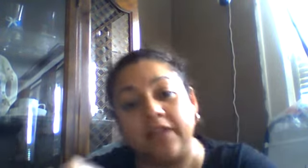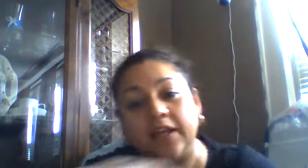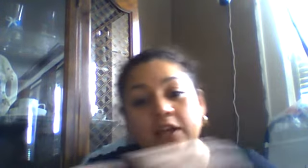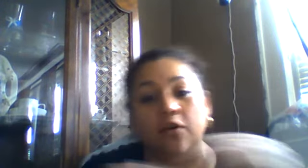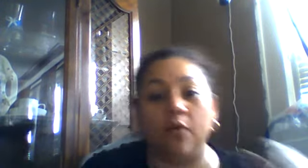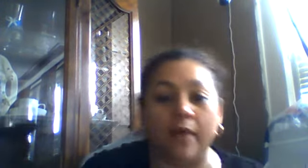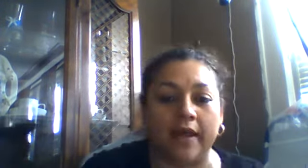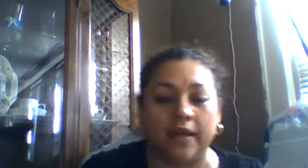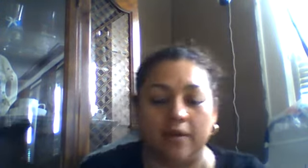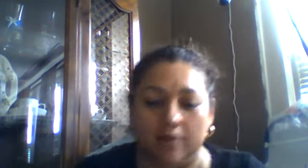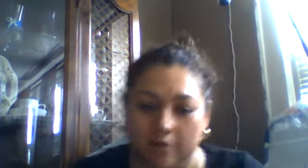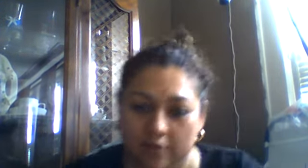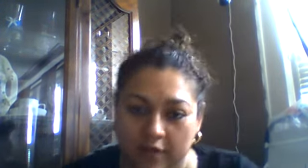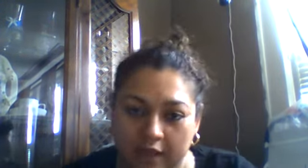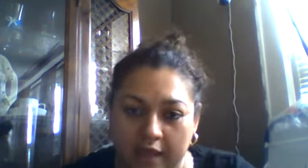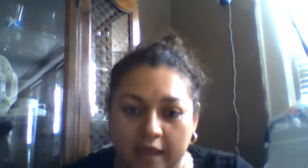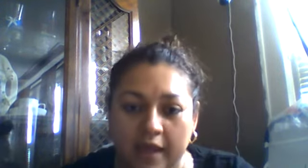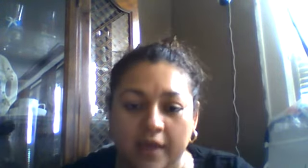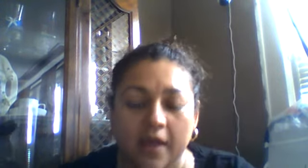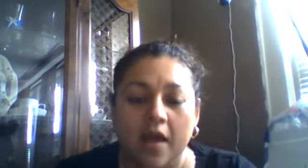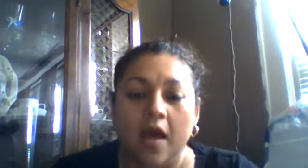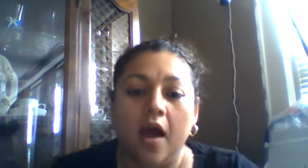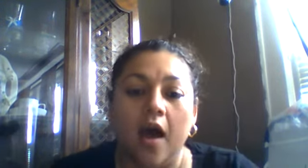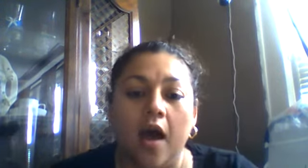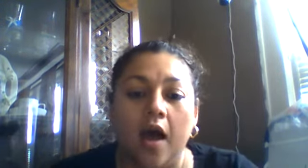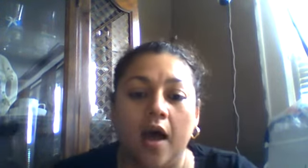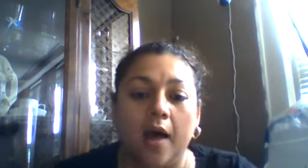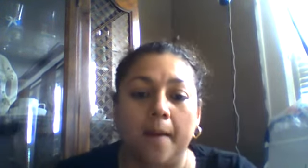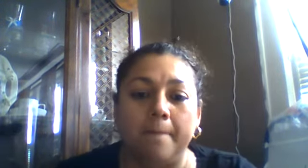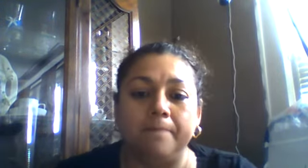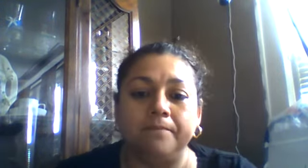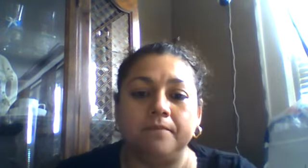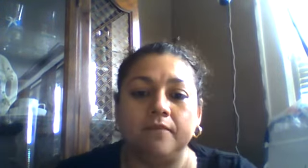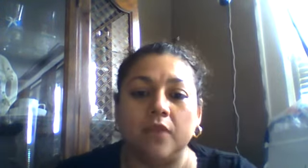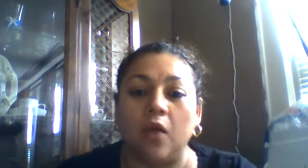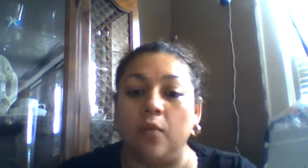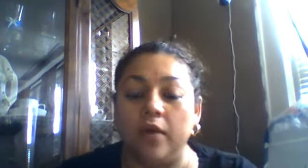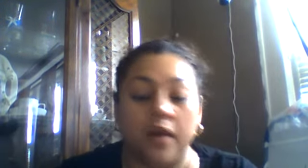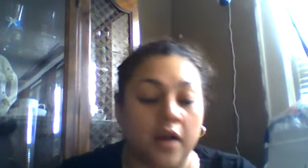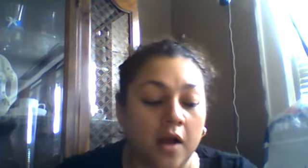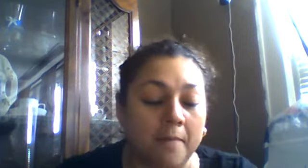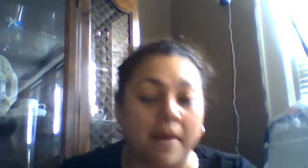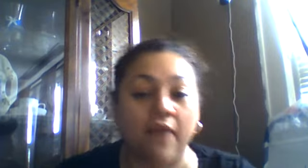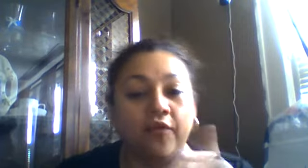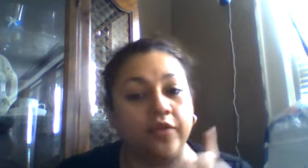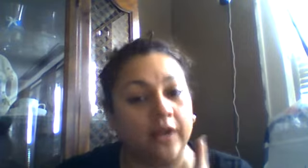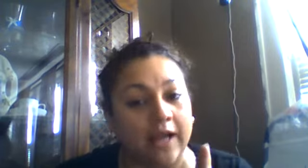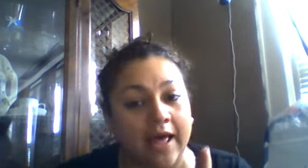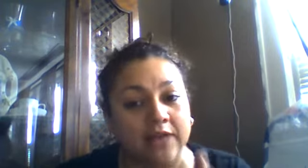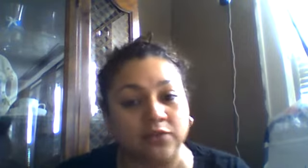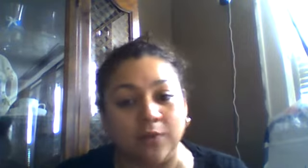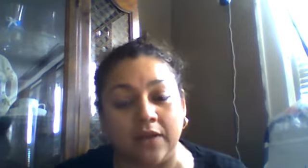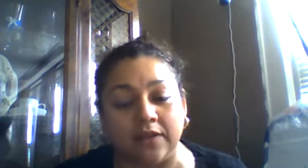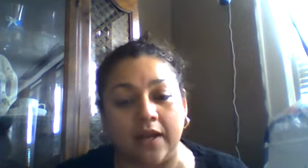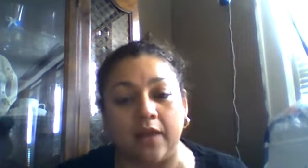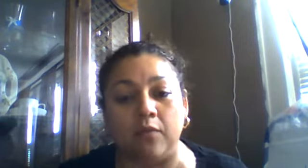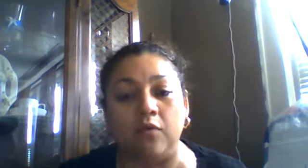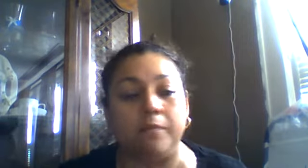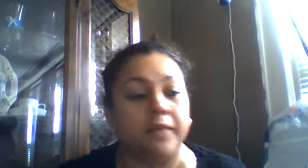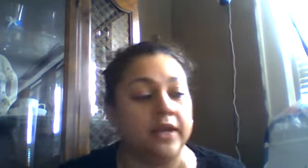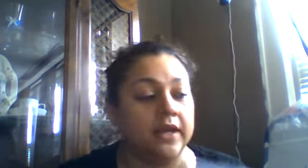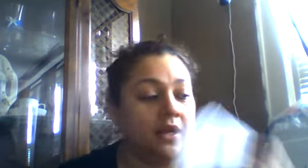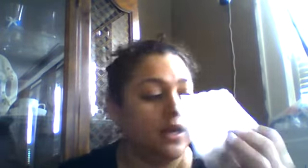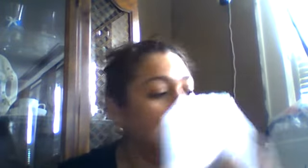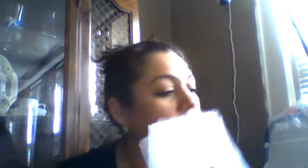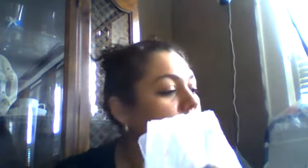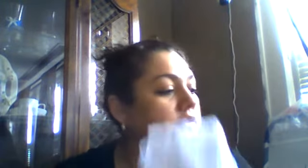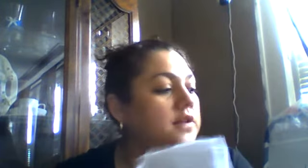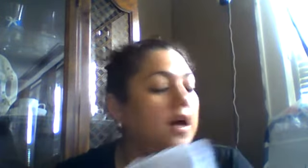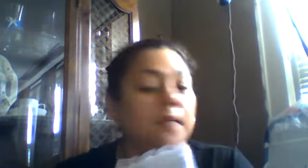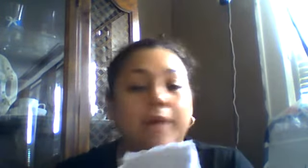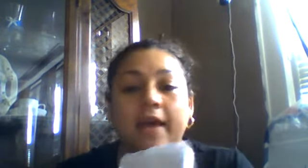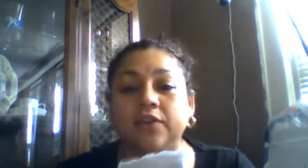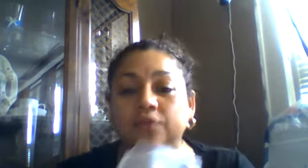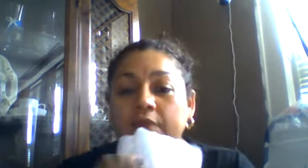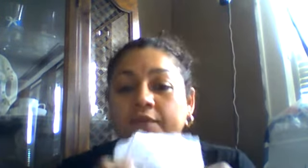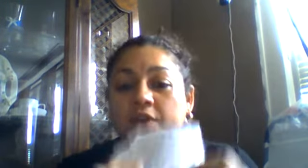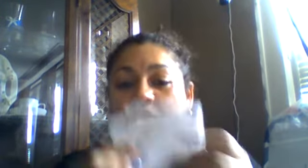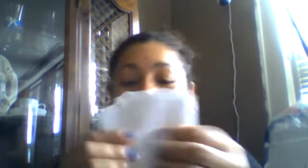taking away. Okay? We're going to come back for the last one. That it will be some extra vision.